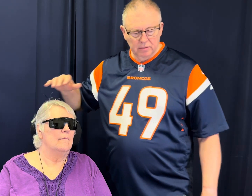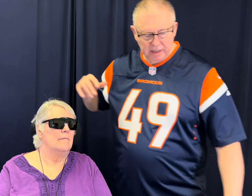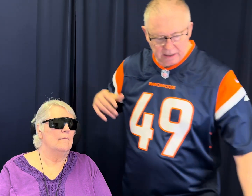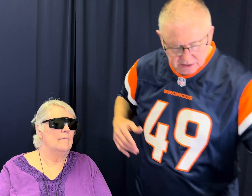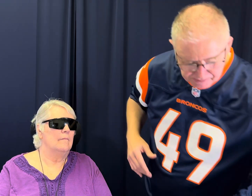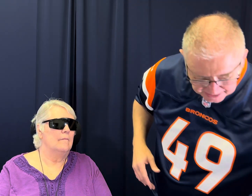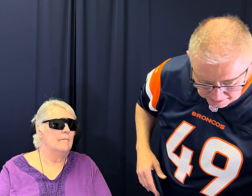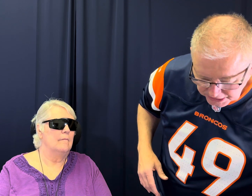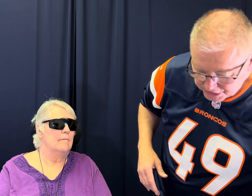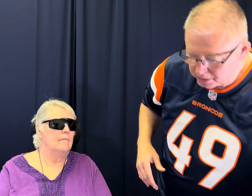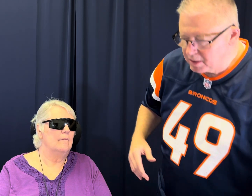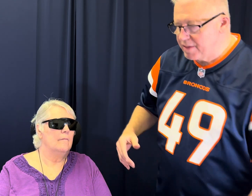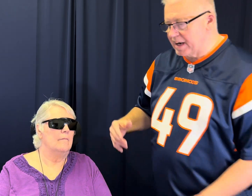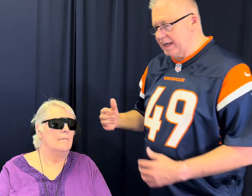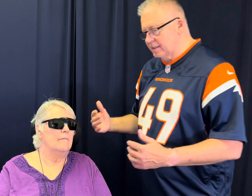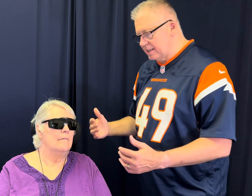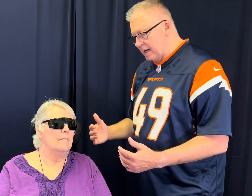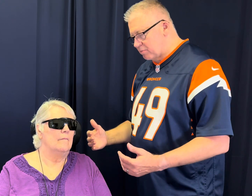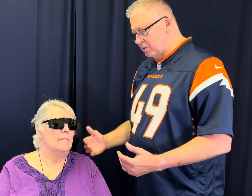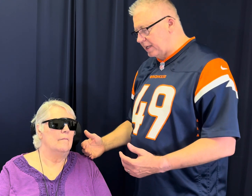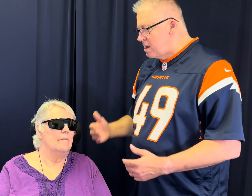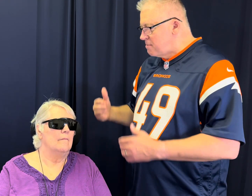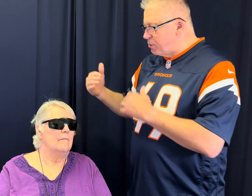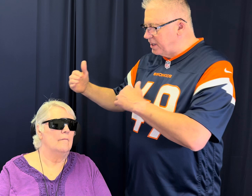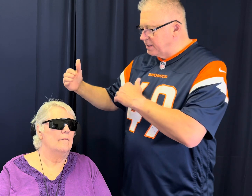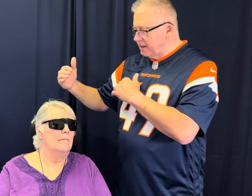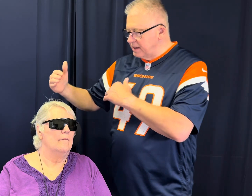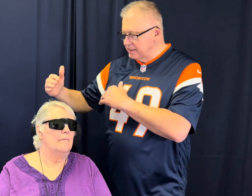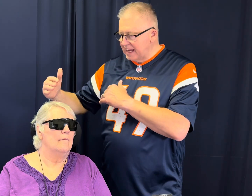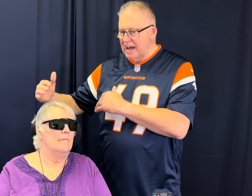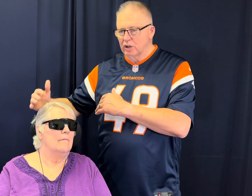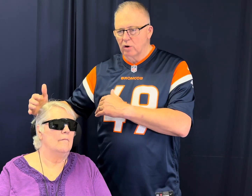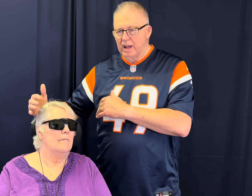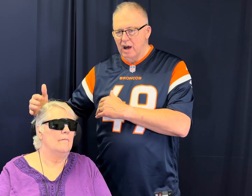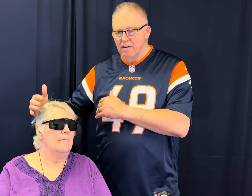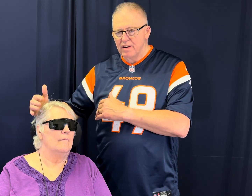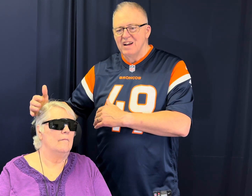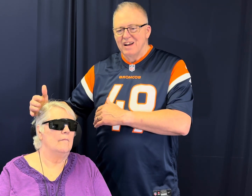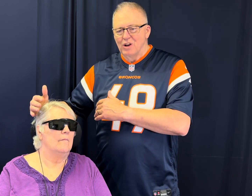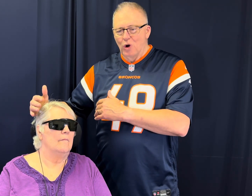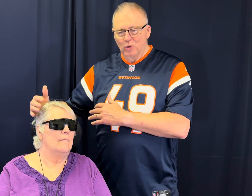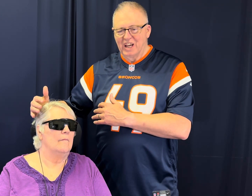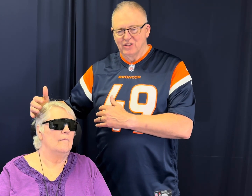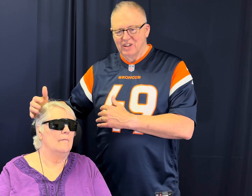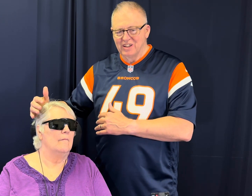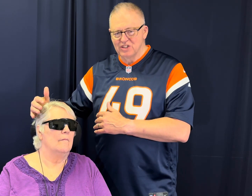the bigger issue that I really put in the category of old age. This